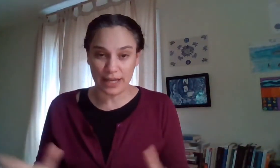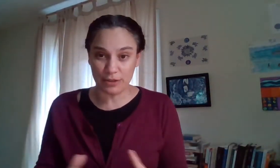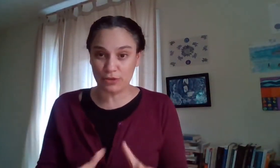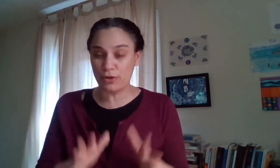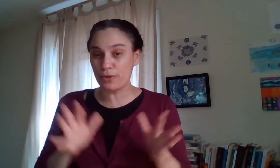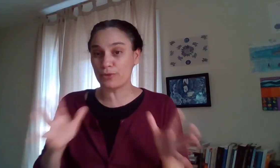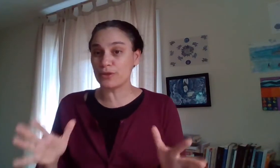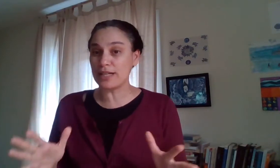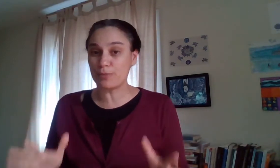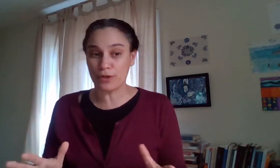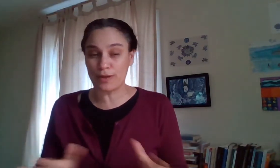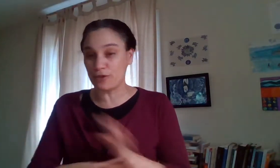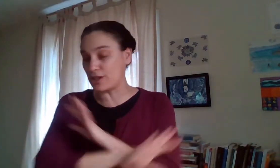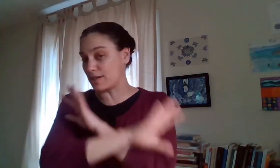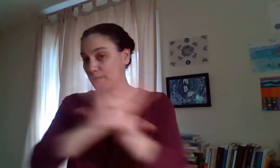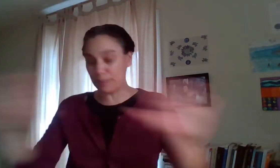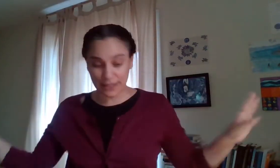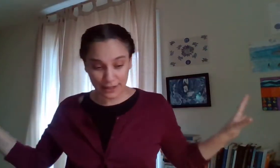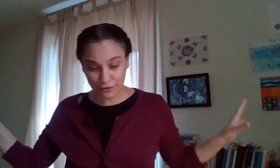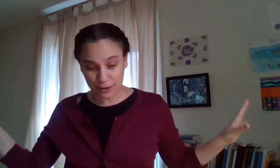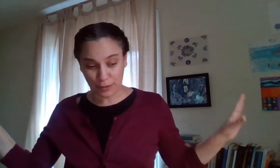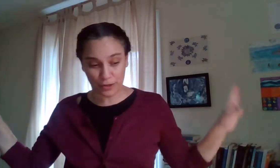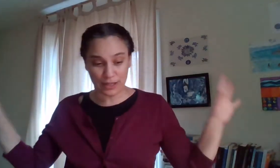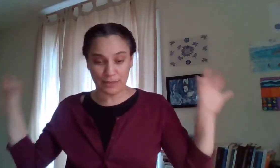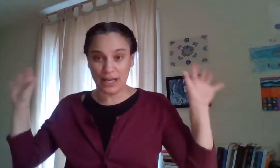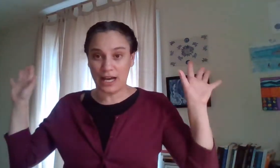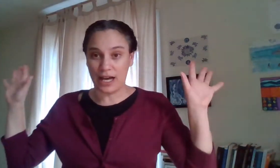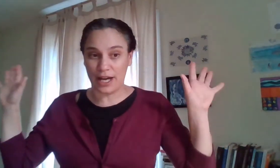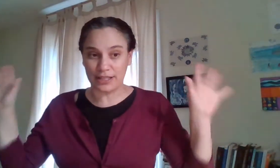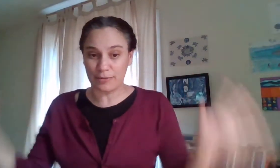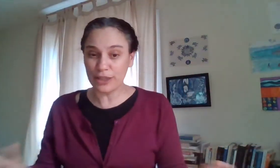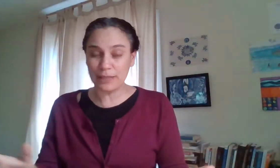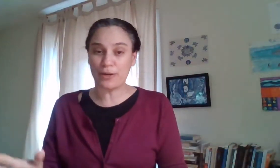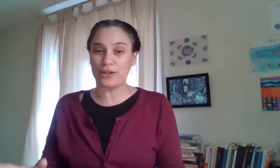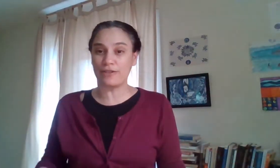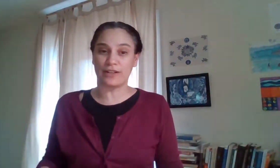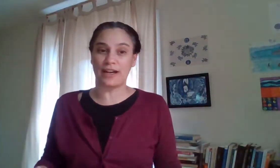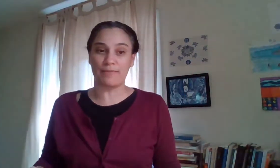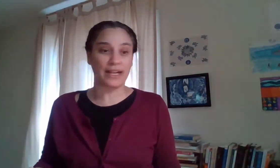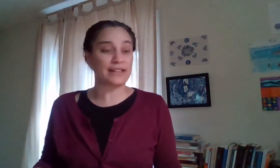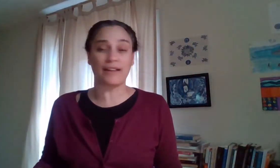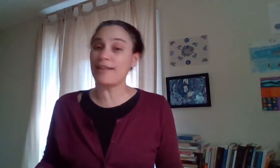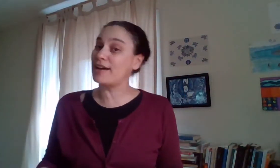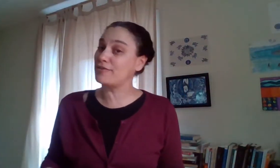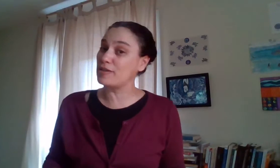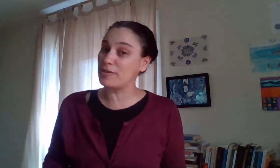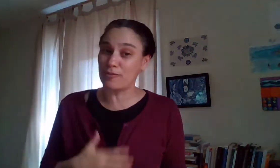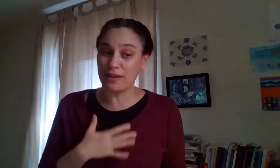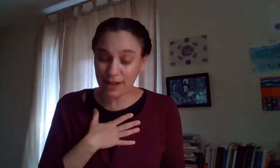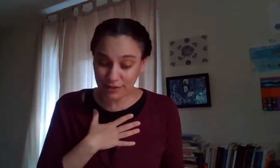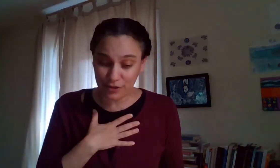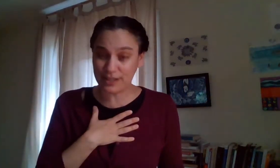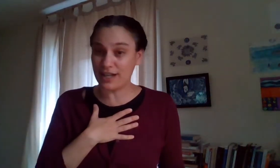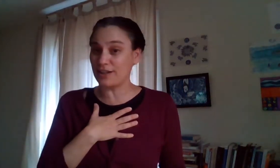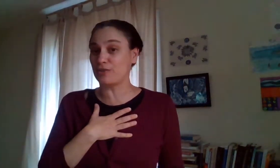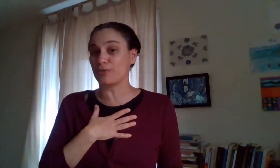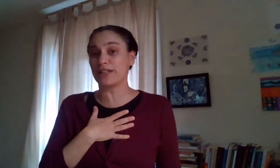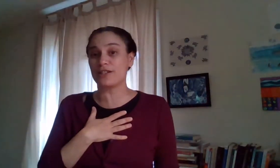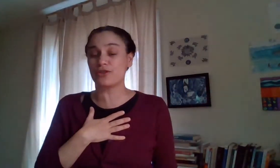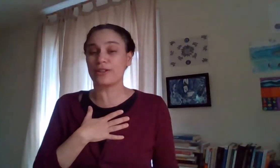able to go through that program which is a completely free program uh and i'm really proud of and i'm getting a lot of feedback from a lot of you saying that you really enjoyed